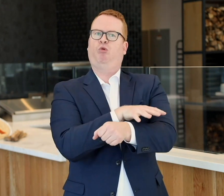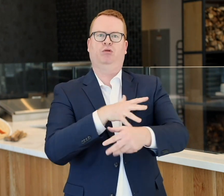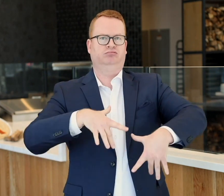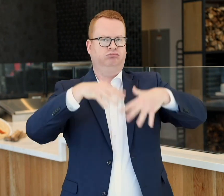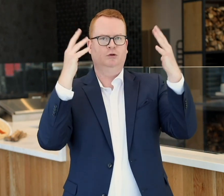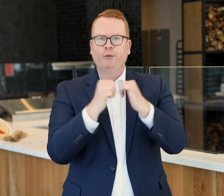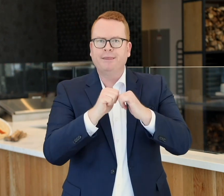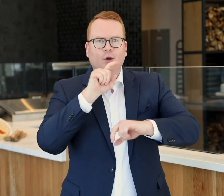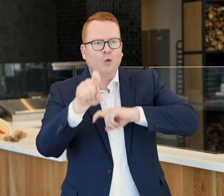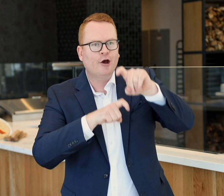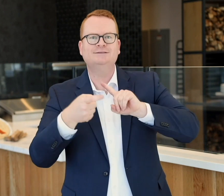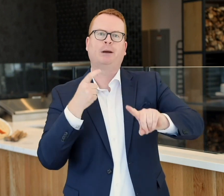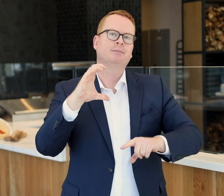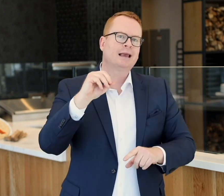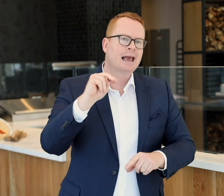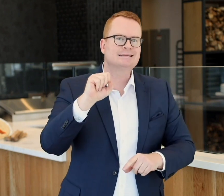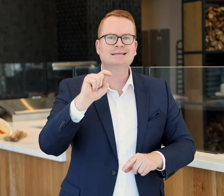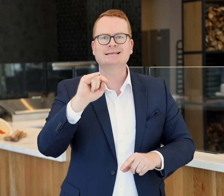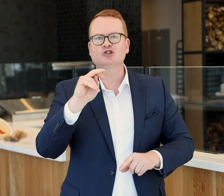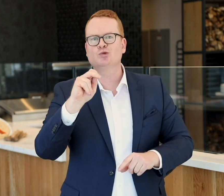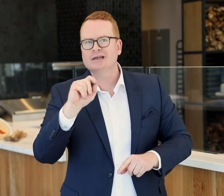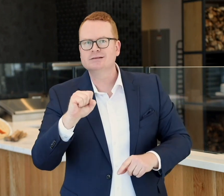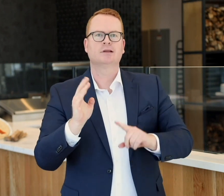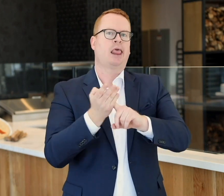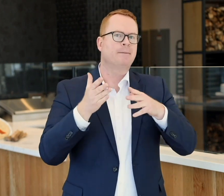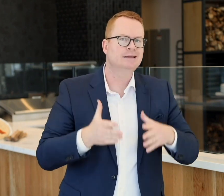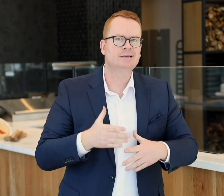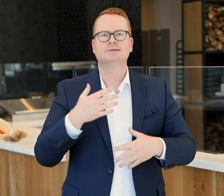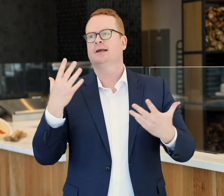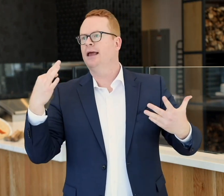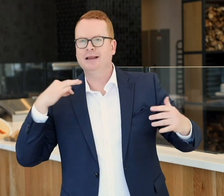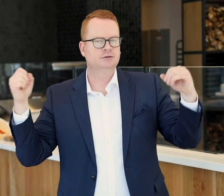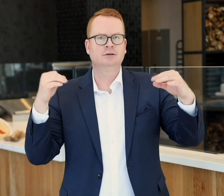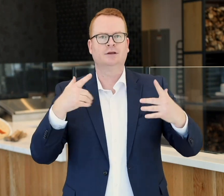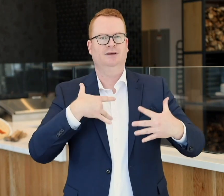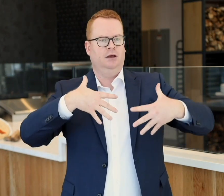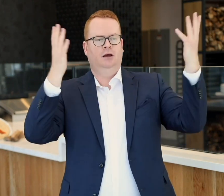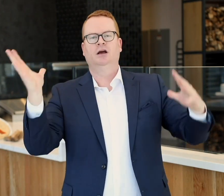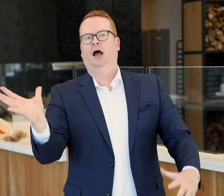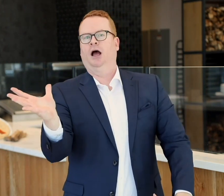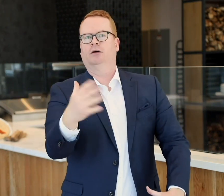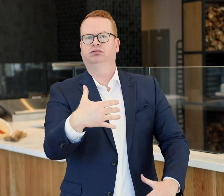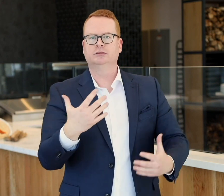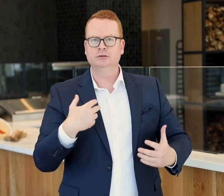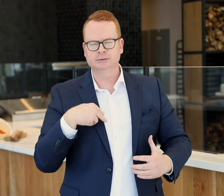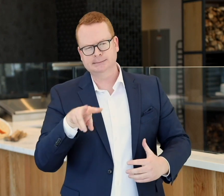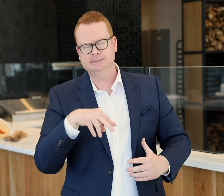were overwhelmed with email inquiries from constituents and lobbyists. I saw that